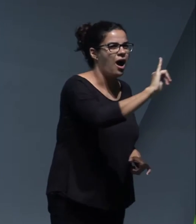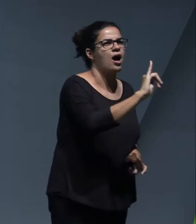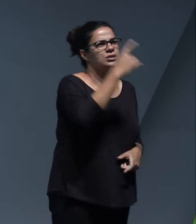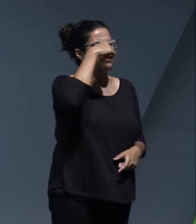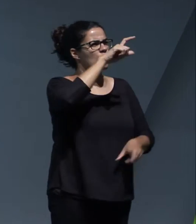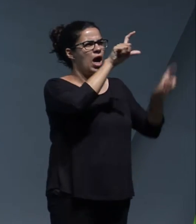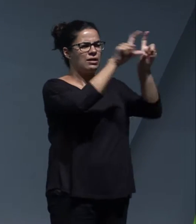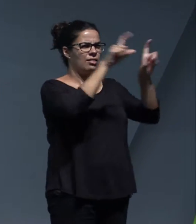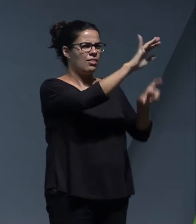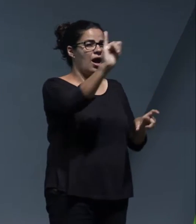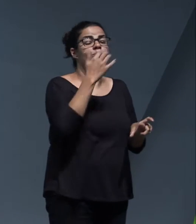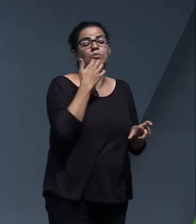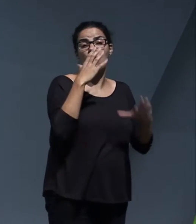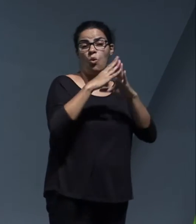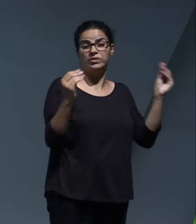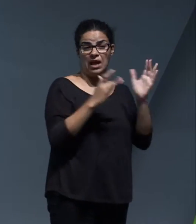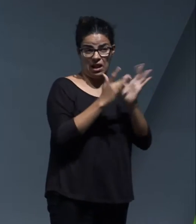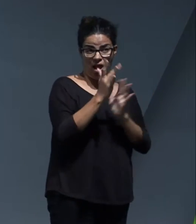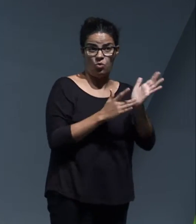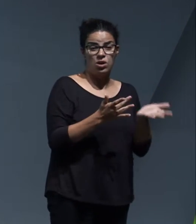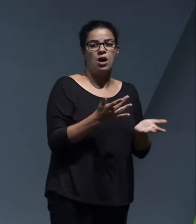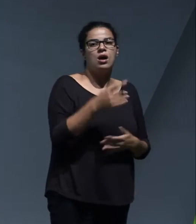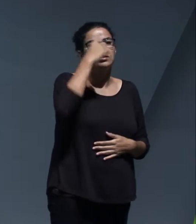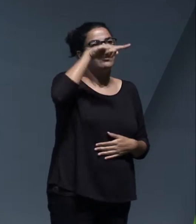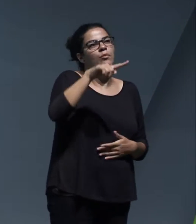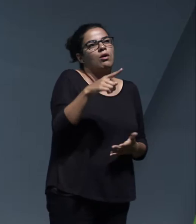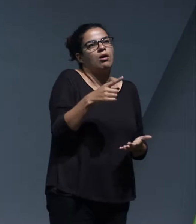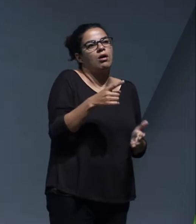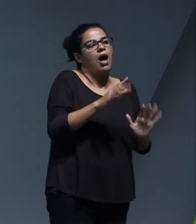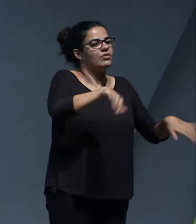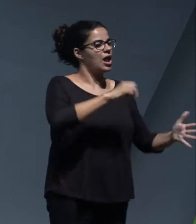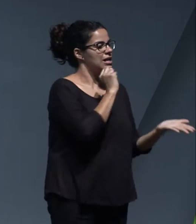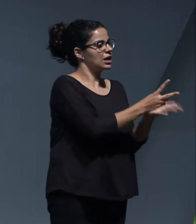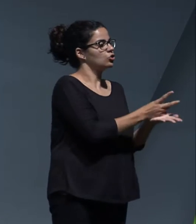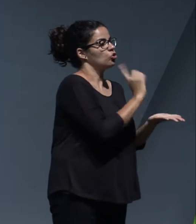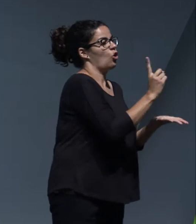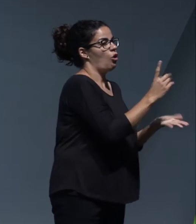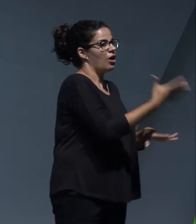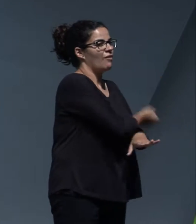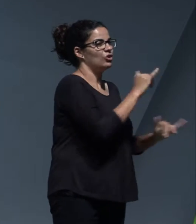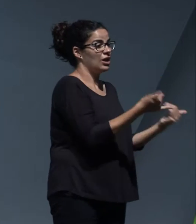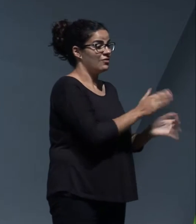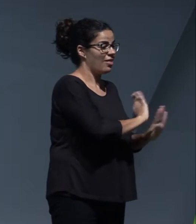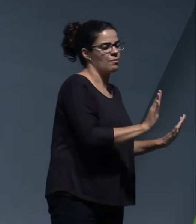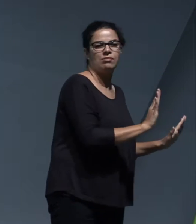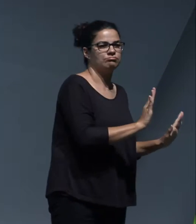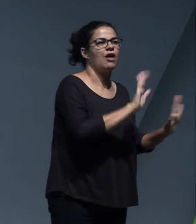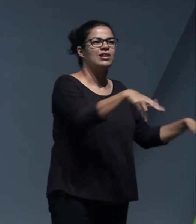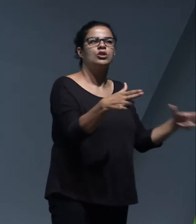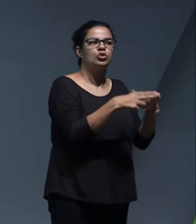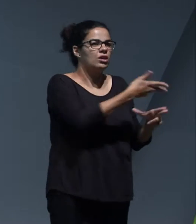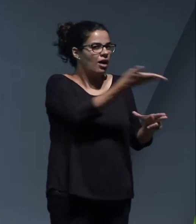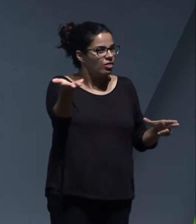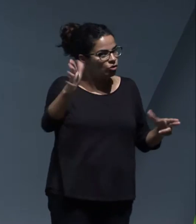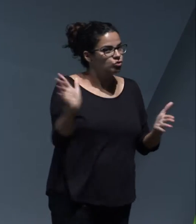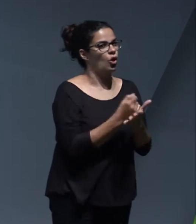we have entities, such as the University of La Laguna, where this is not just going to be a challenge for the Island